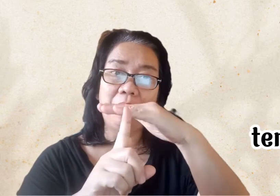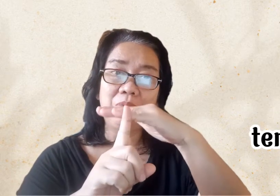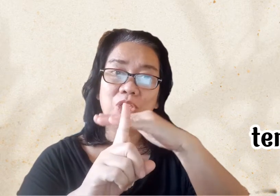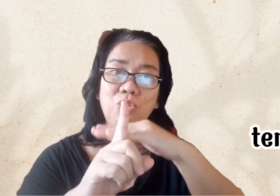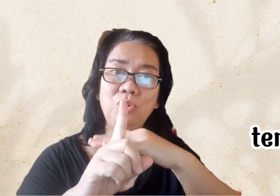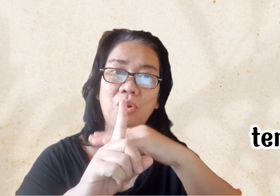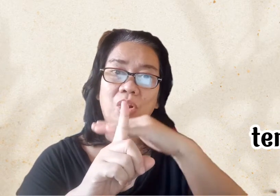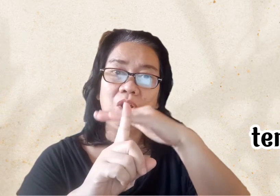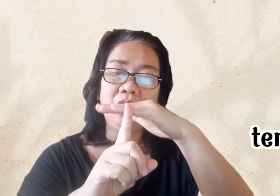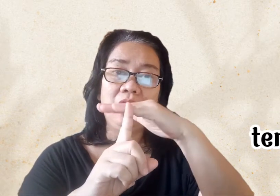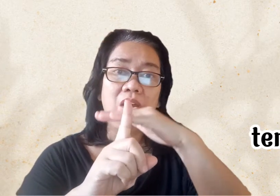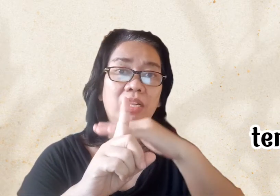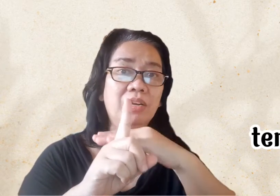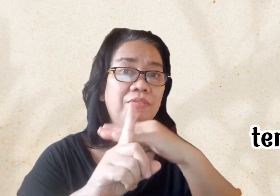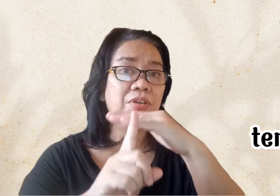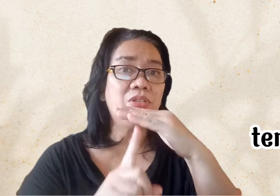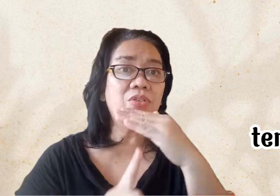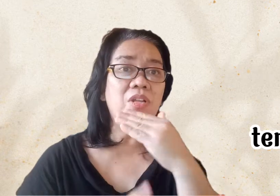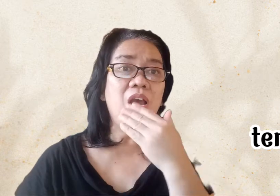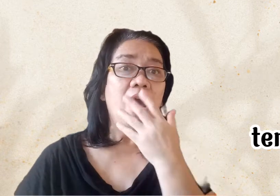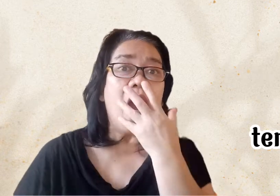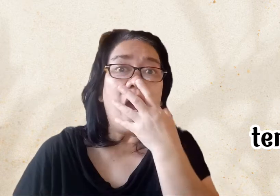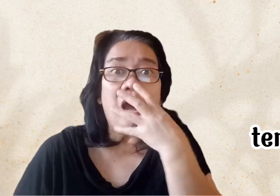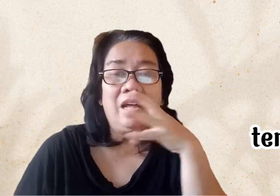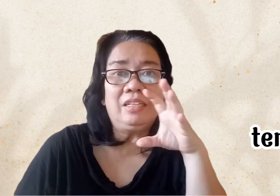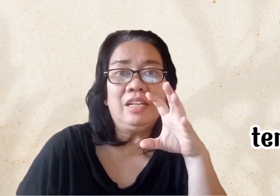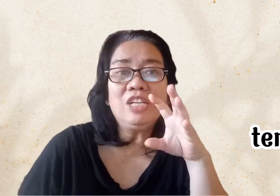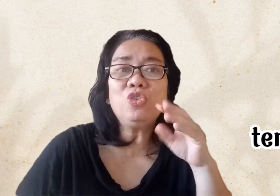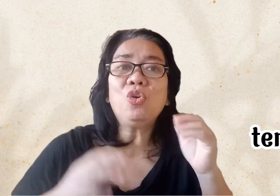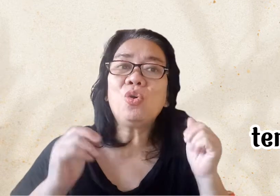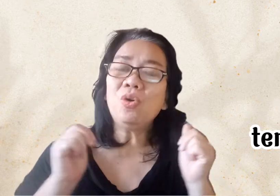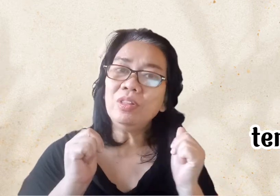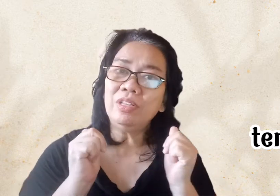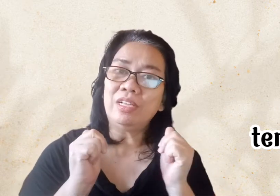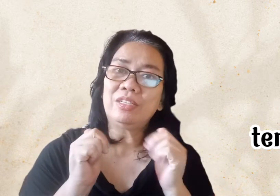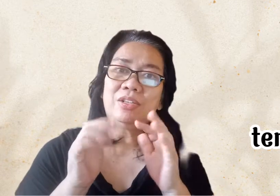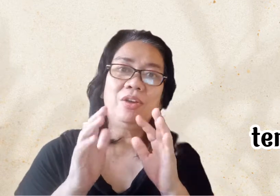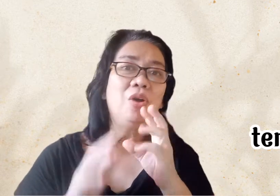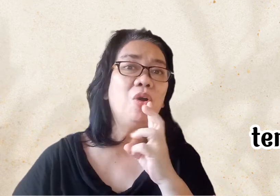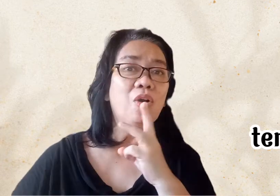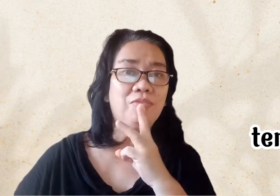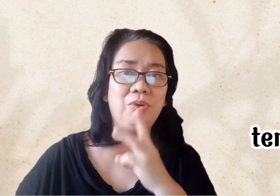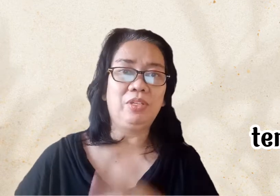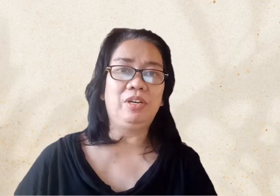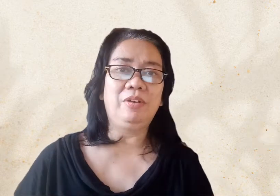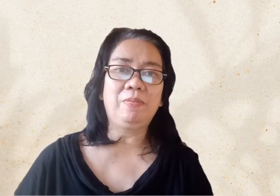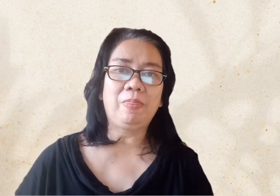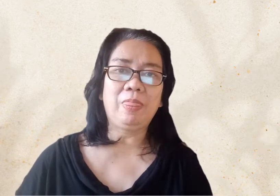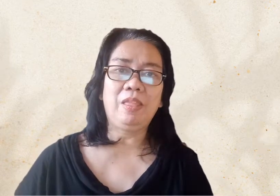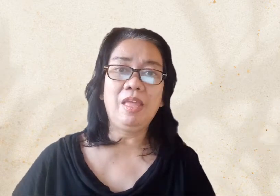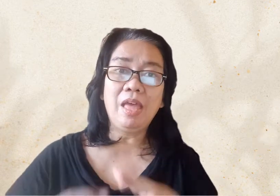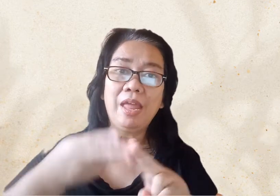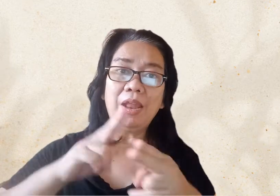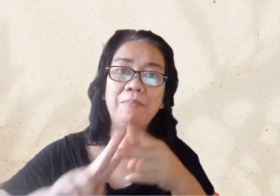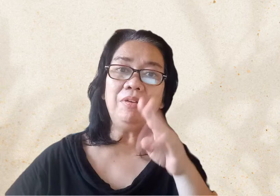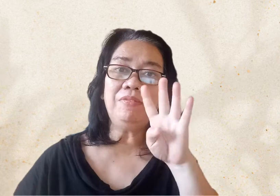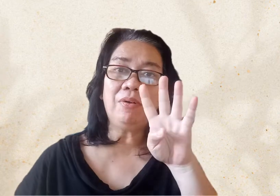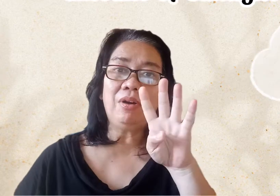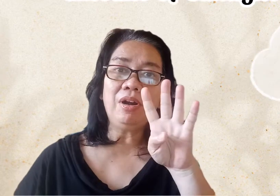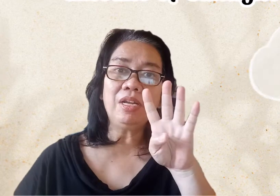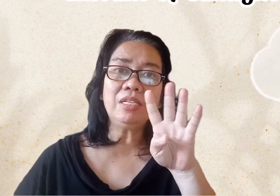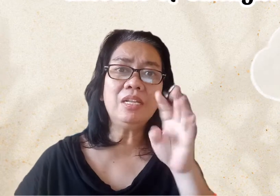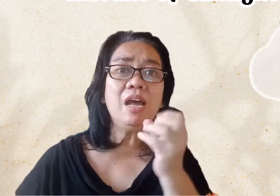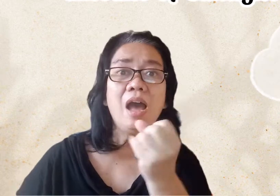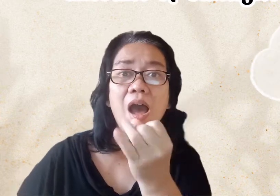temperature. It refers to the hotness or coldness of water. Number